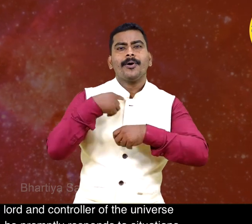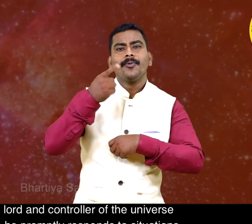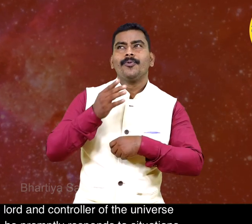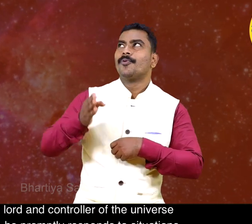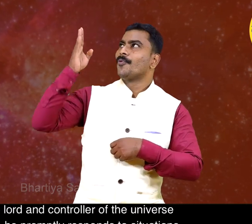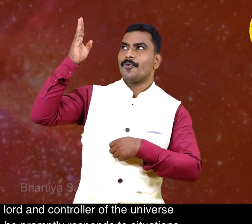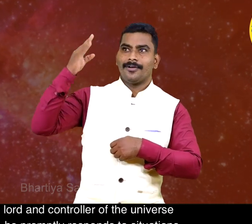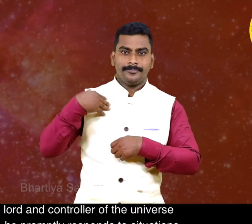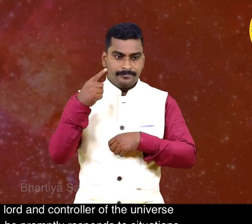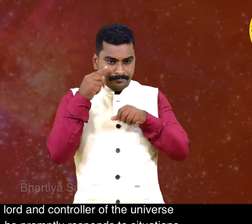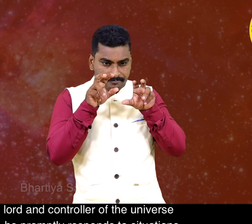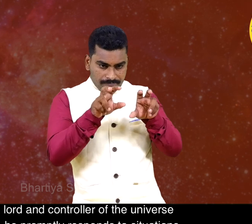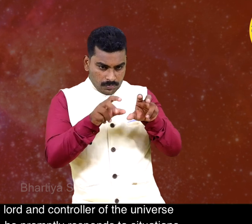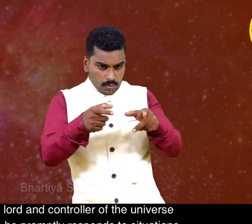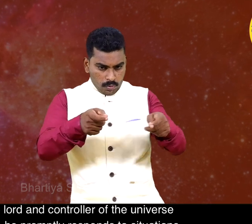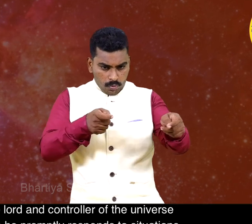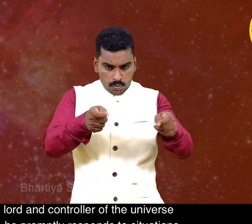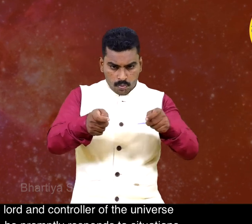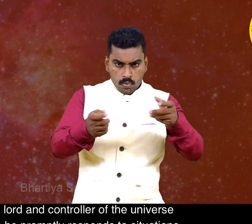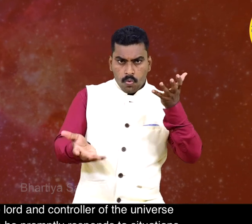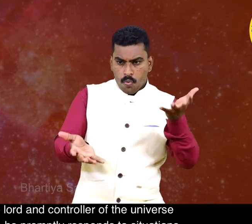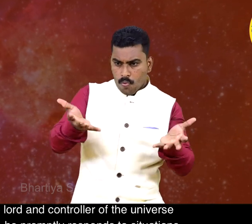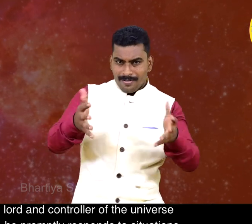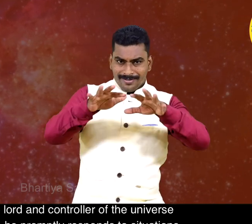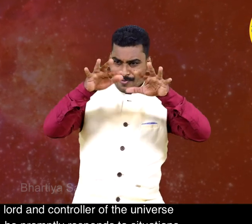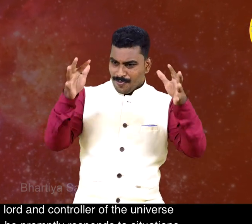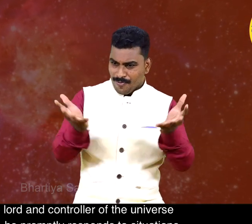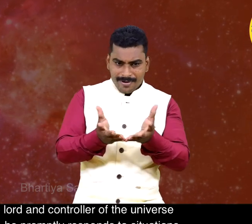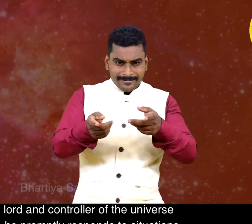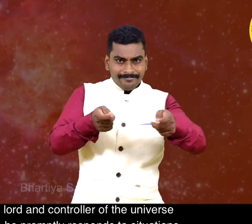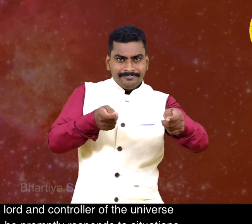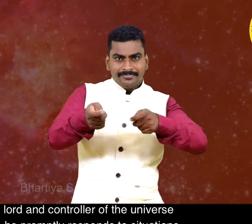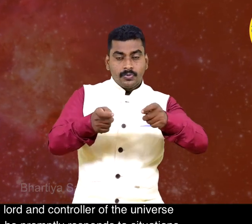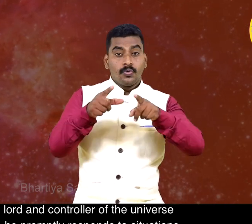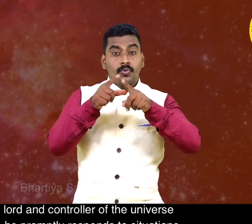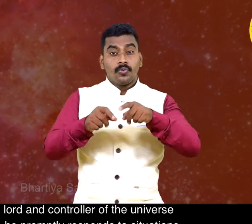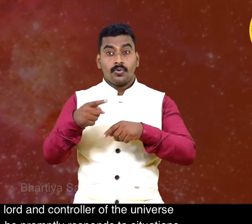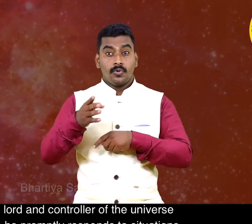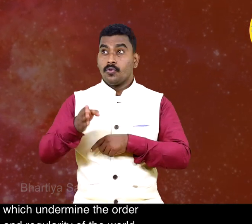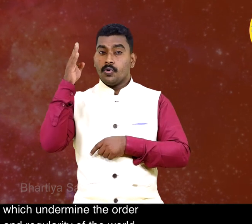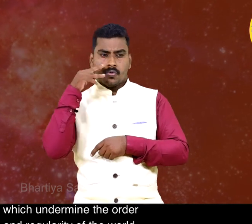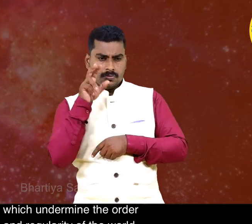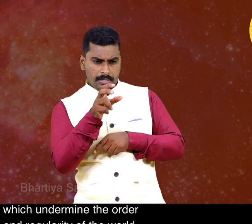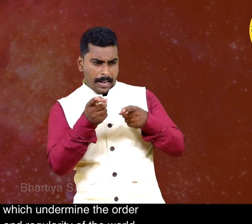Lord and controller of the universe, He promptly responds to the situations